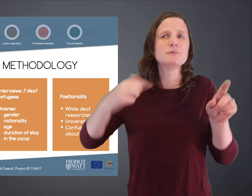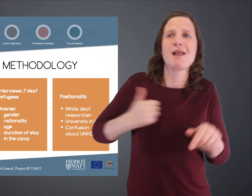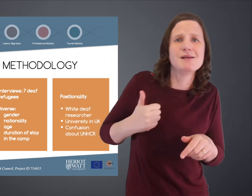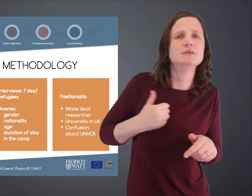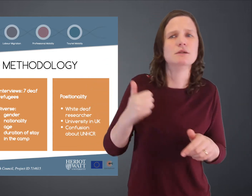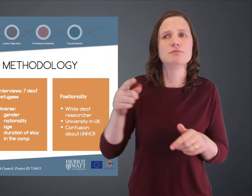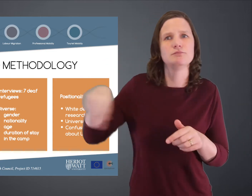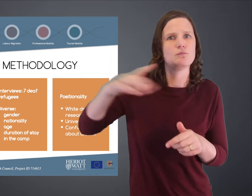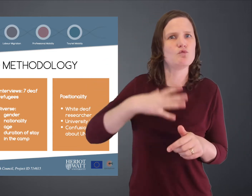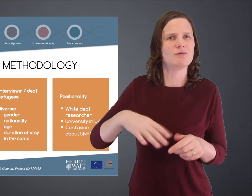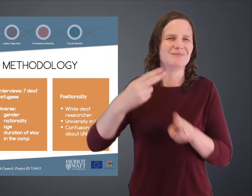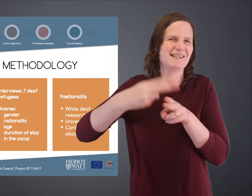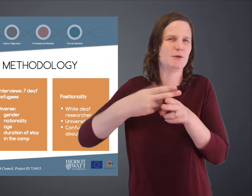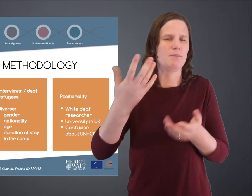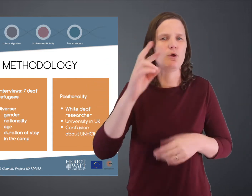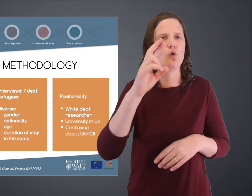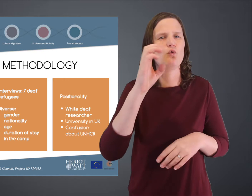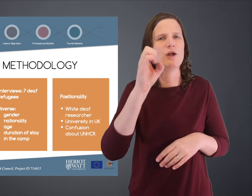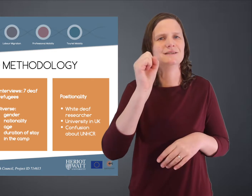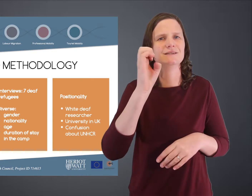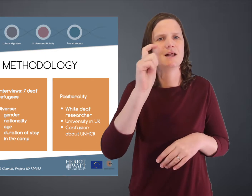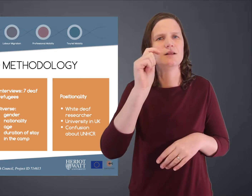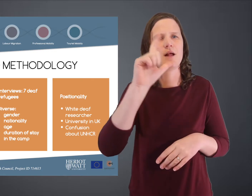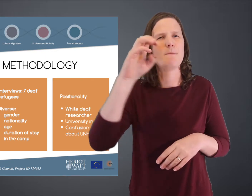other countries, countries like America, Canada, England, and so forth.